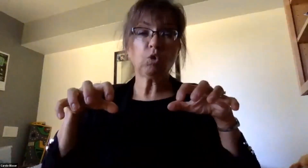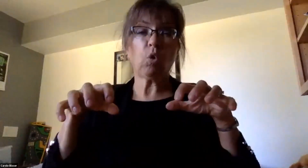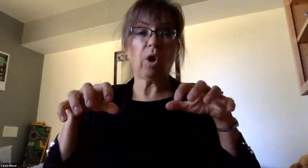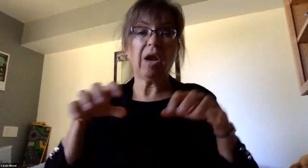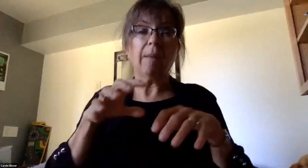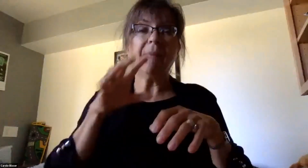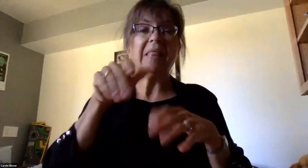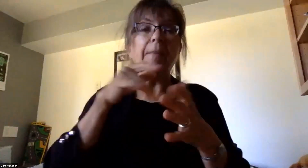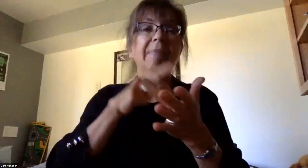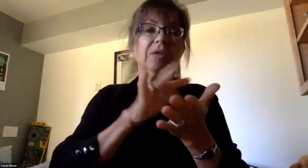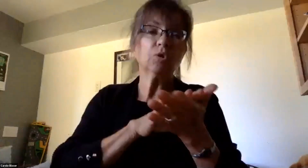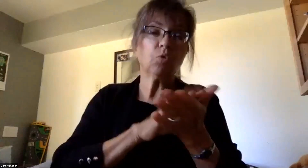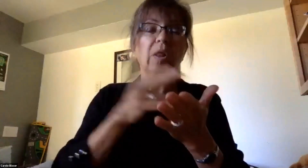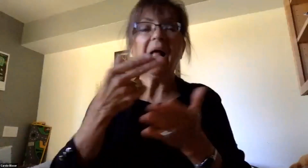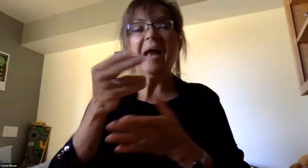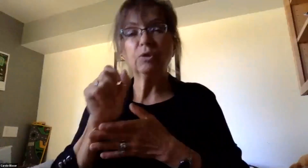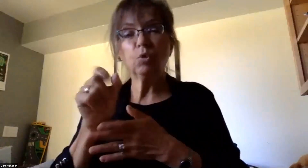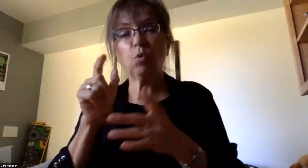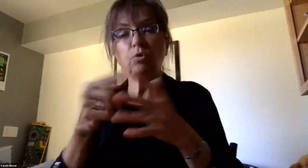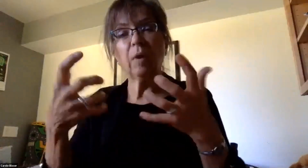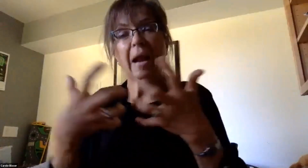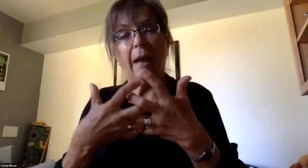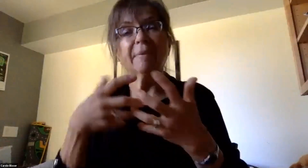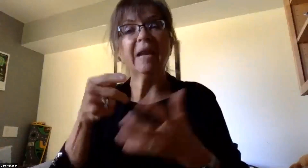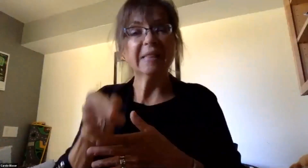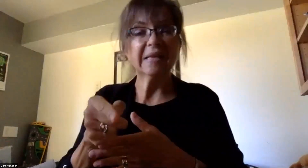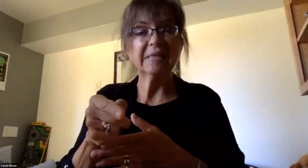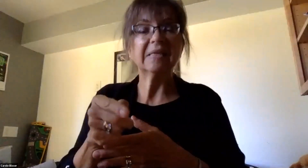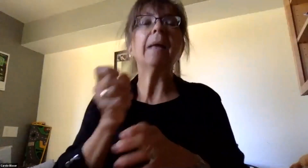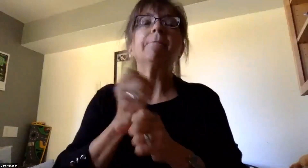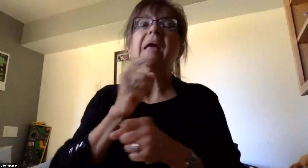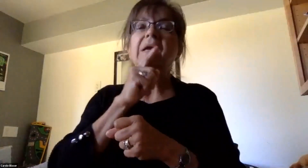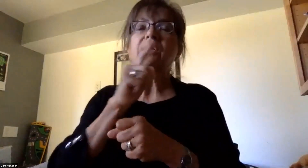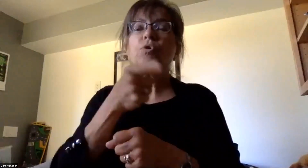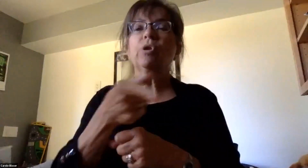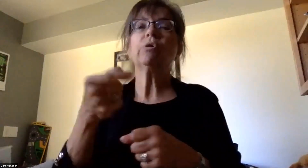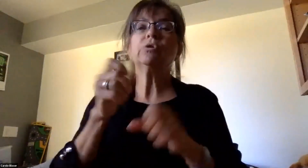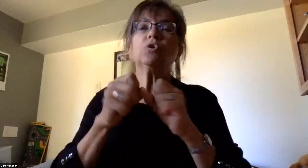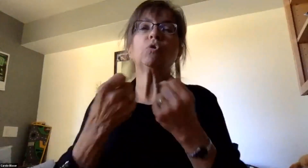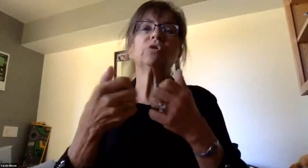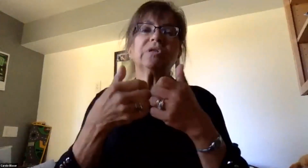to accommodate this, and ensure that we maintain social distancing of 12 feet.